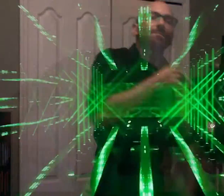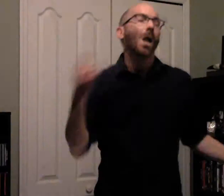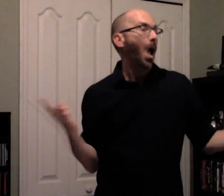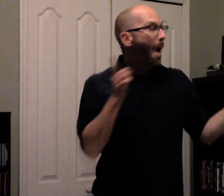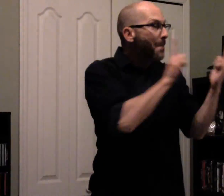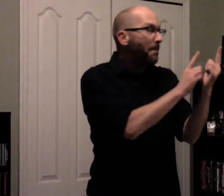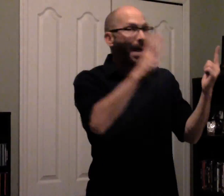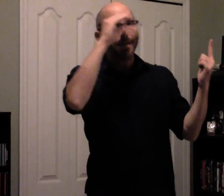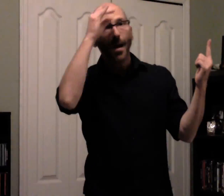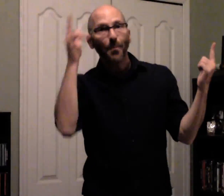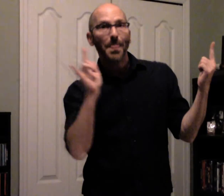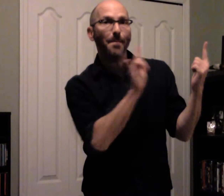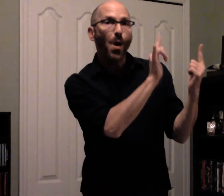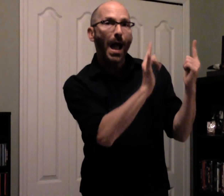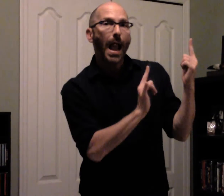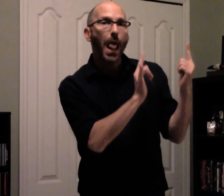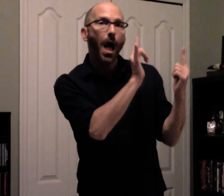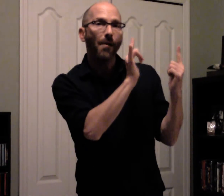Let back up with the boy I love